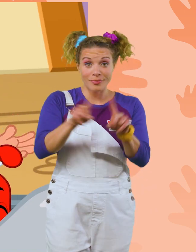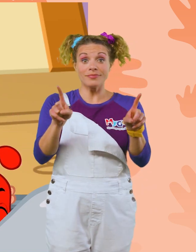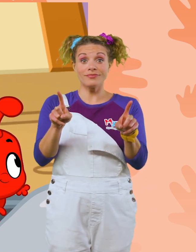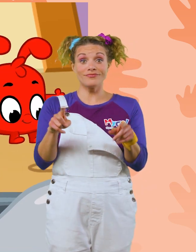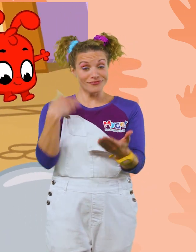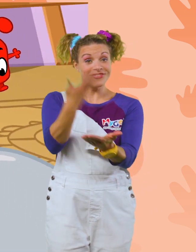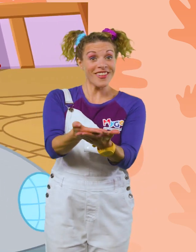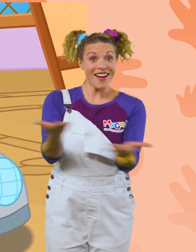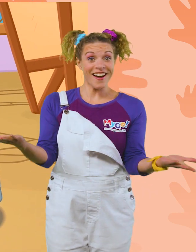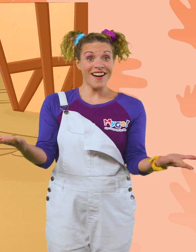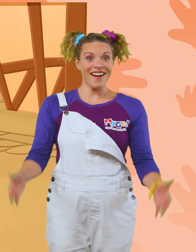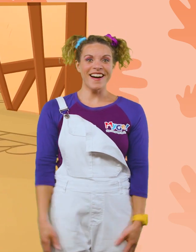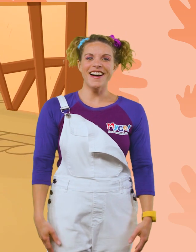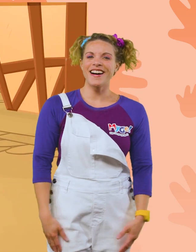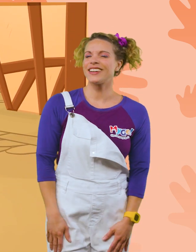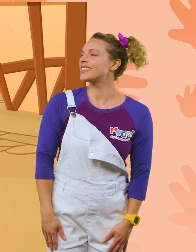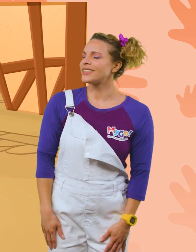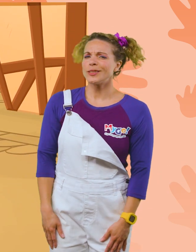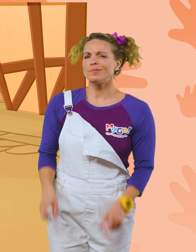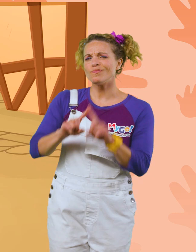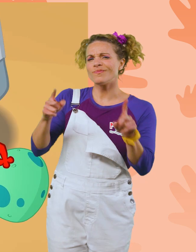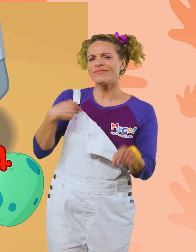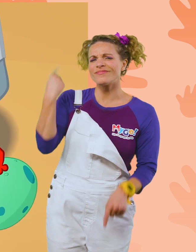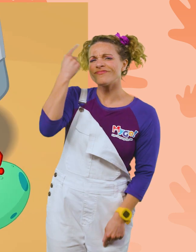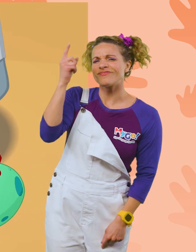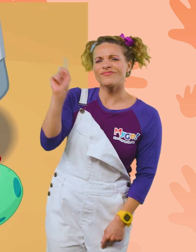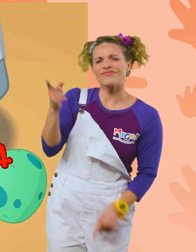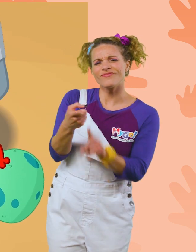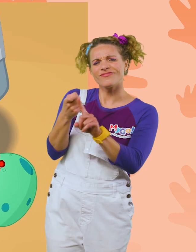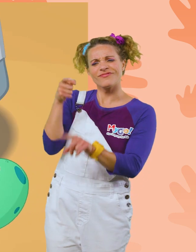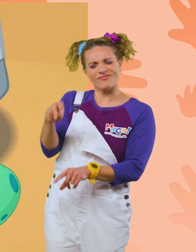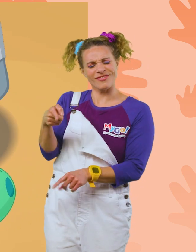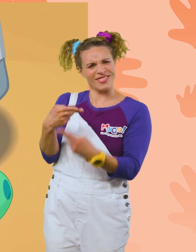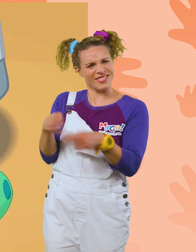we're here! But I wonder where the egg is from.